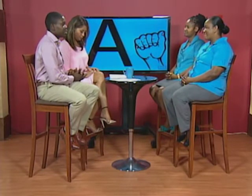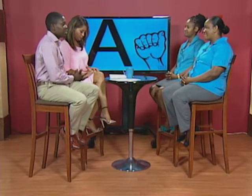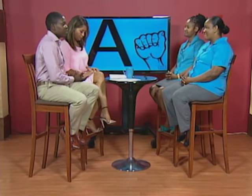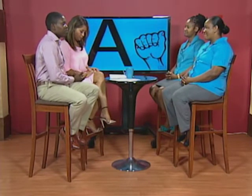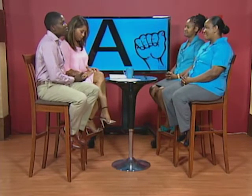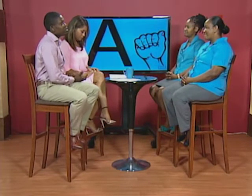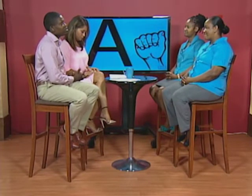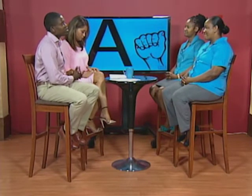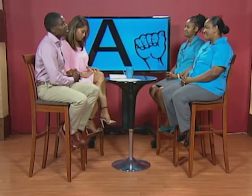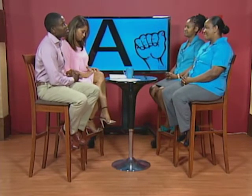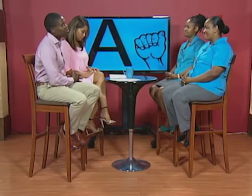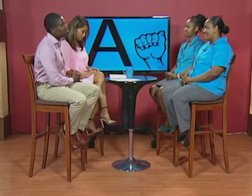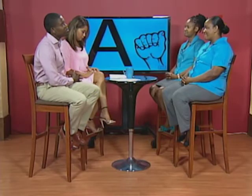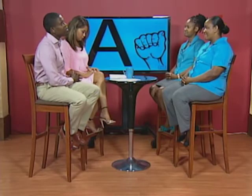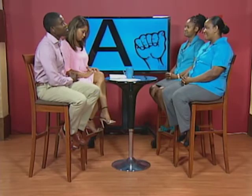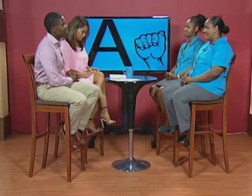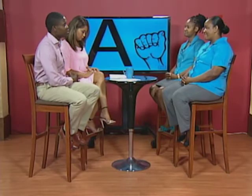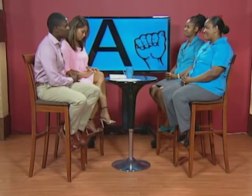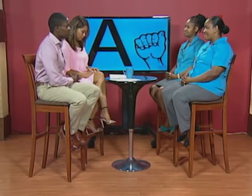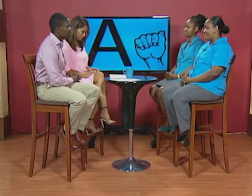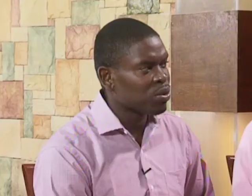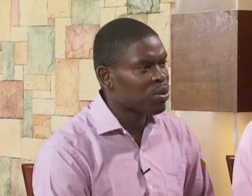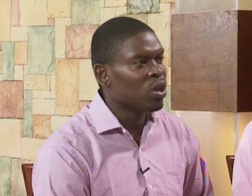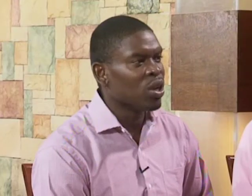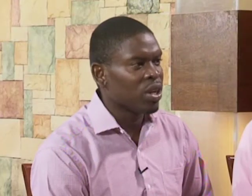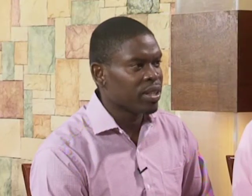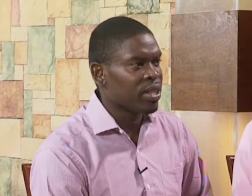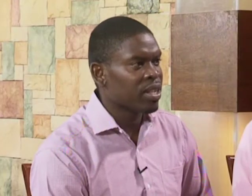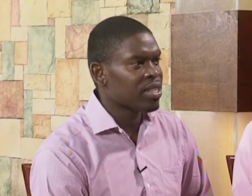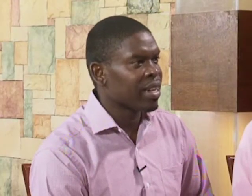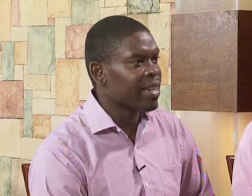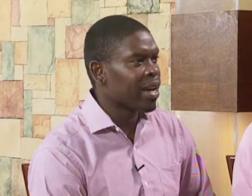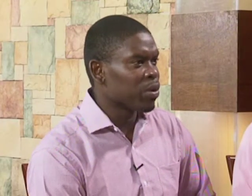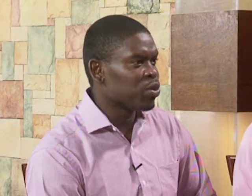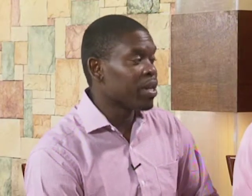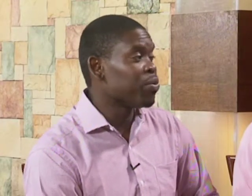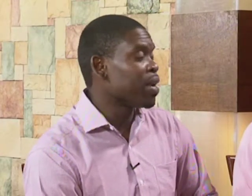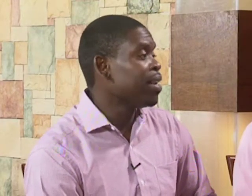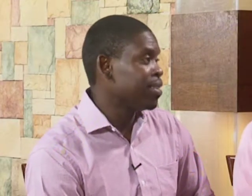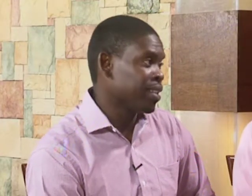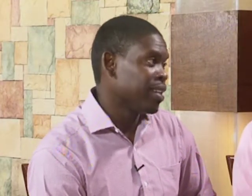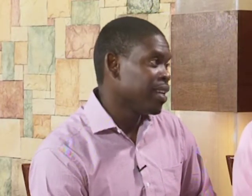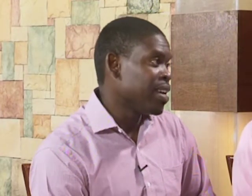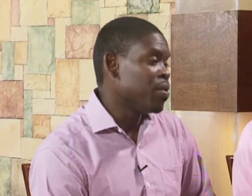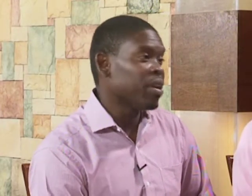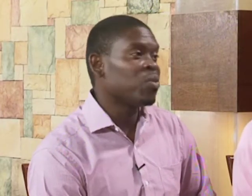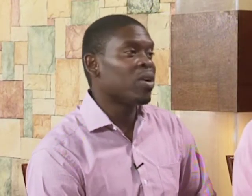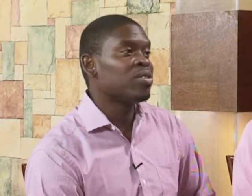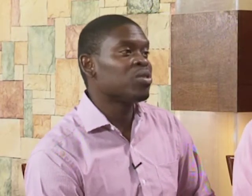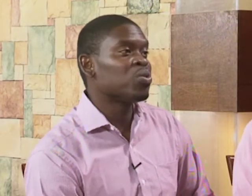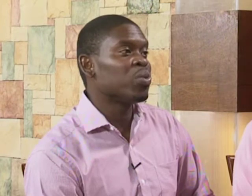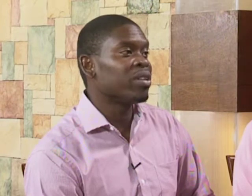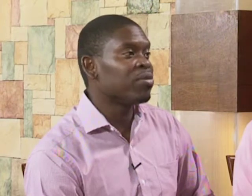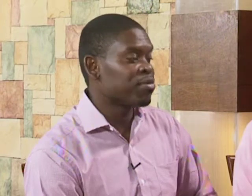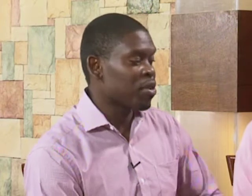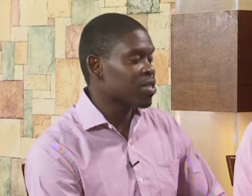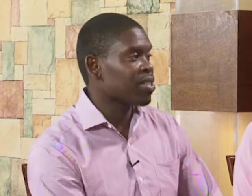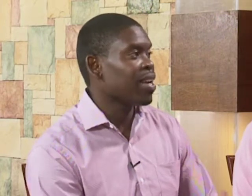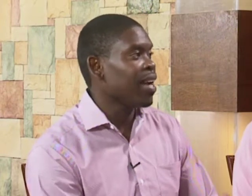parents are very reluctant to to to learn a sign language when in reality they're the ones with the first hand